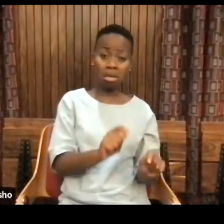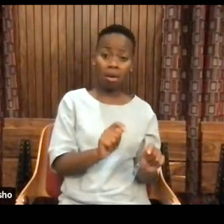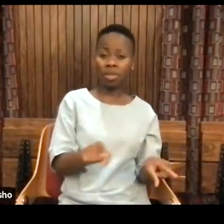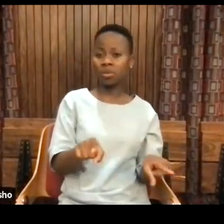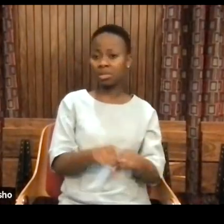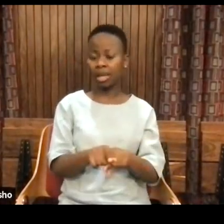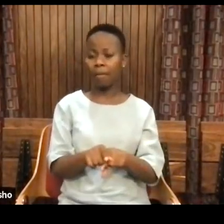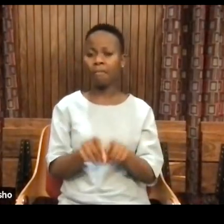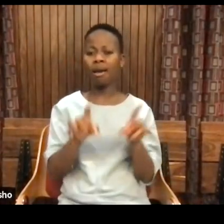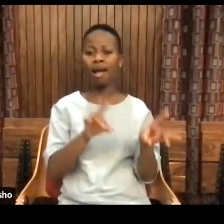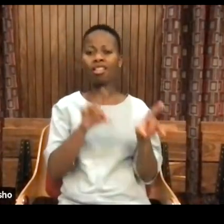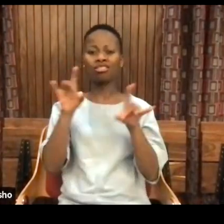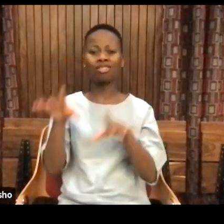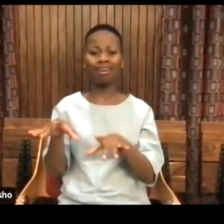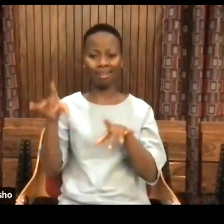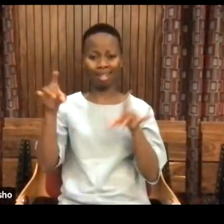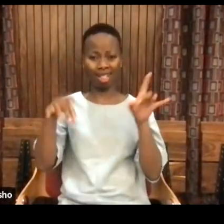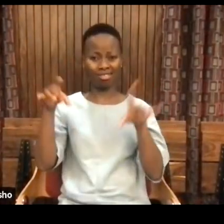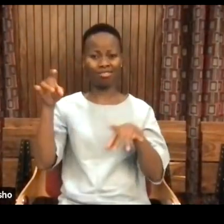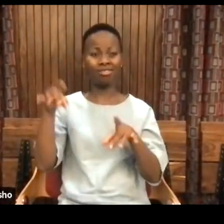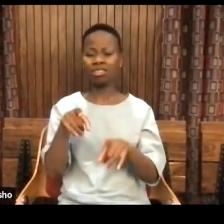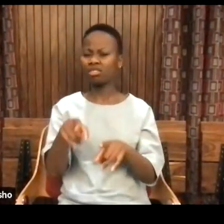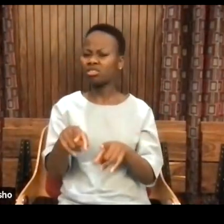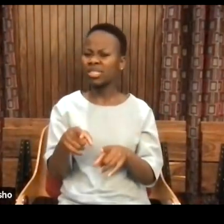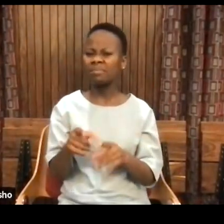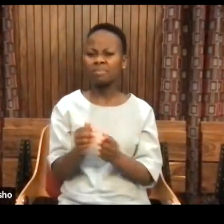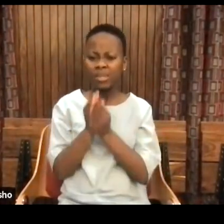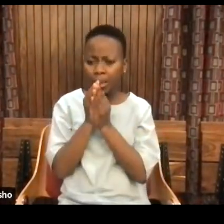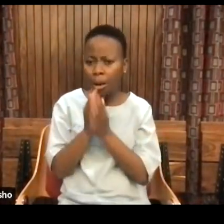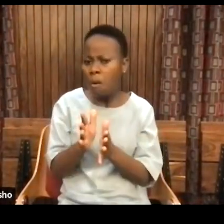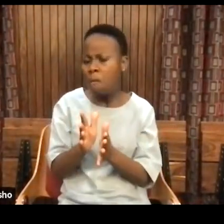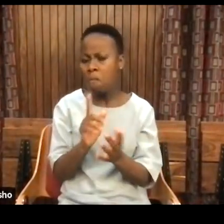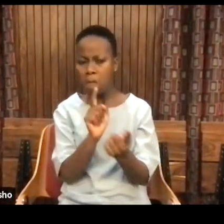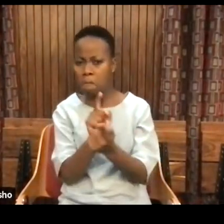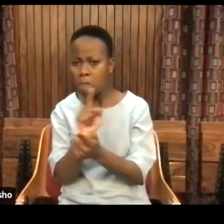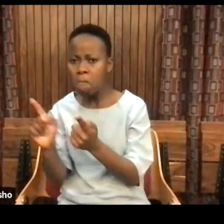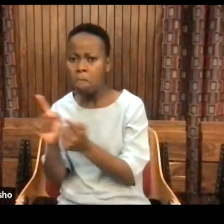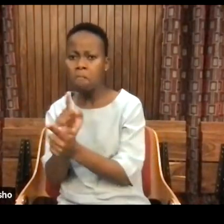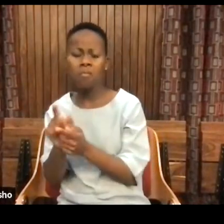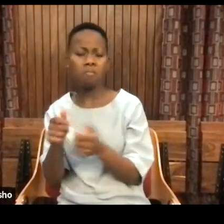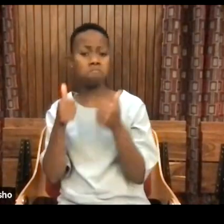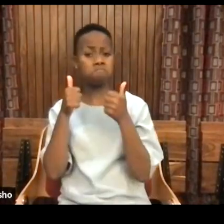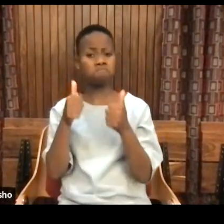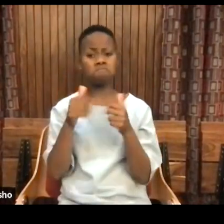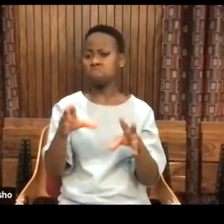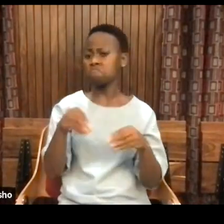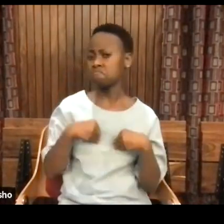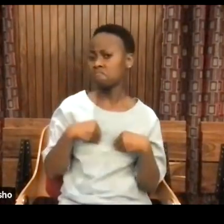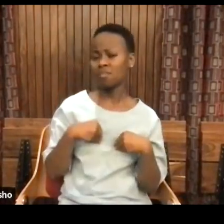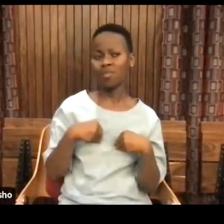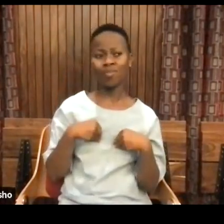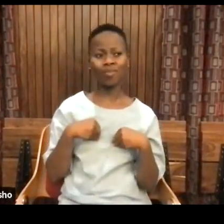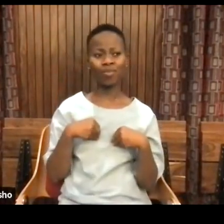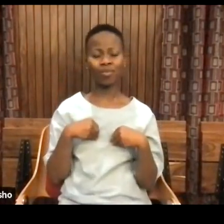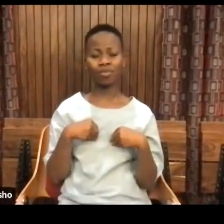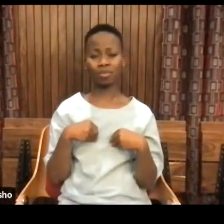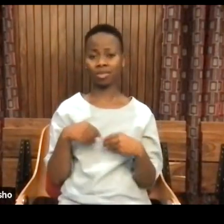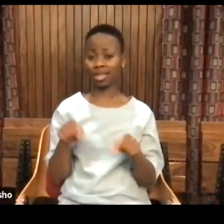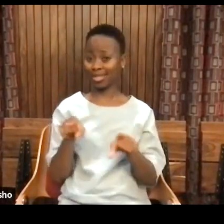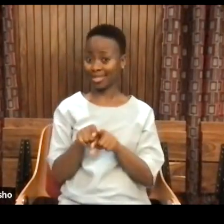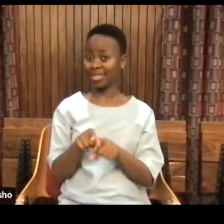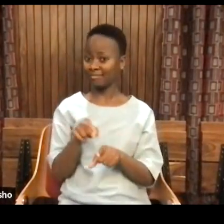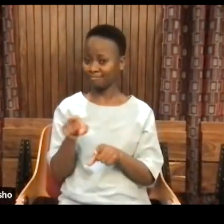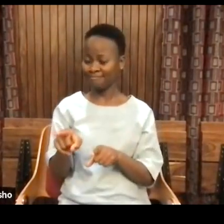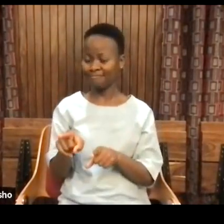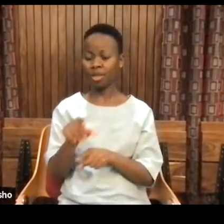she would go to Sangoma. And within that context, she and others inaugurated the